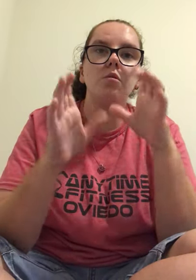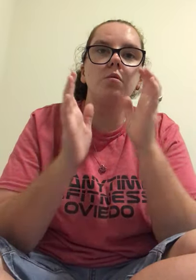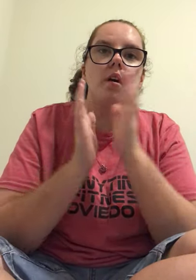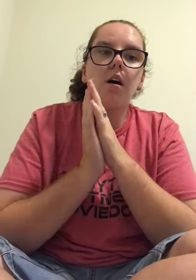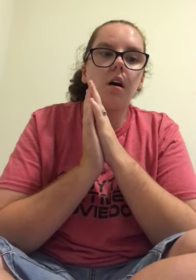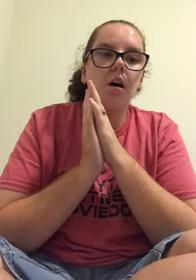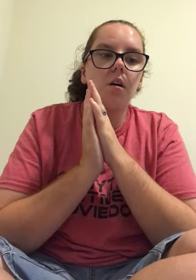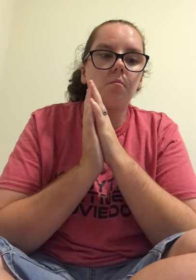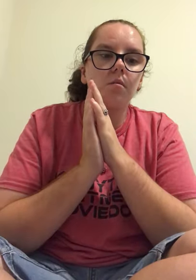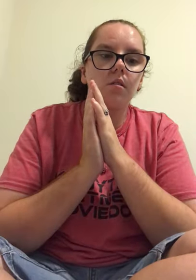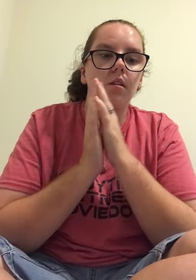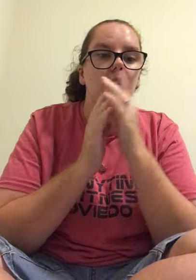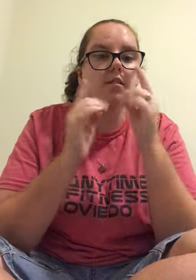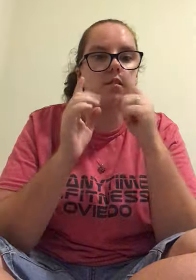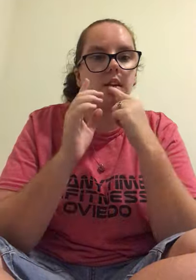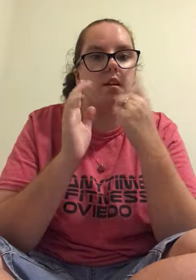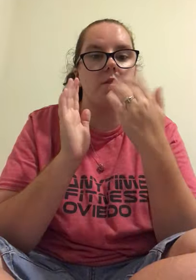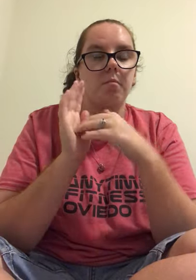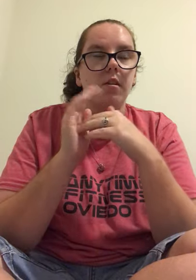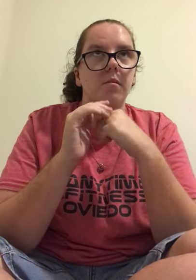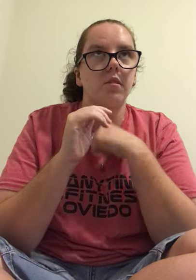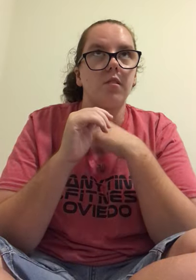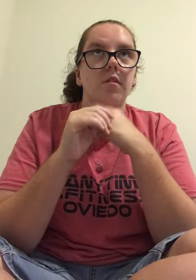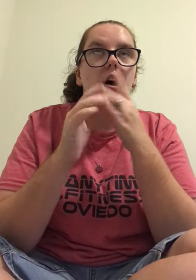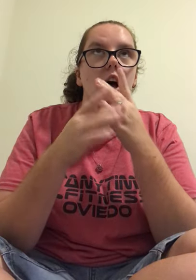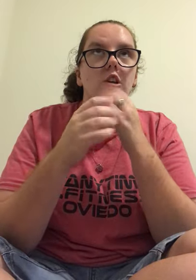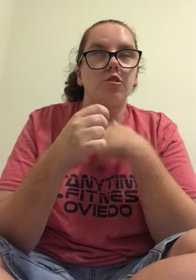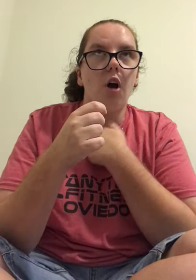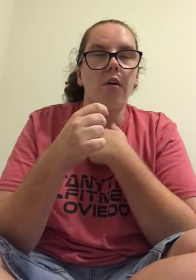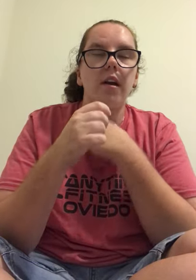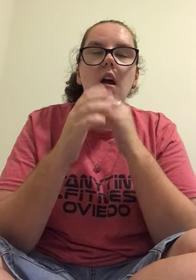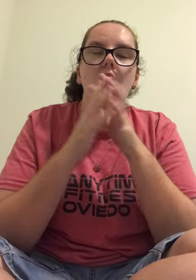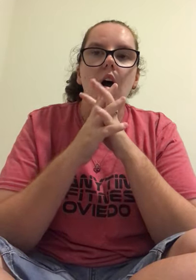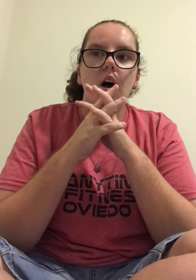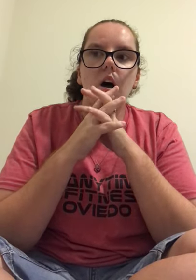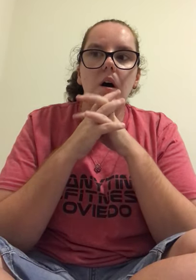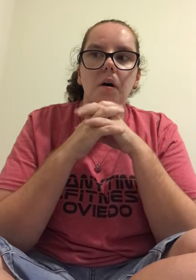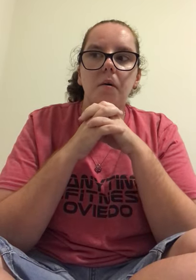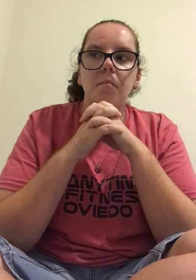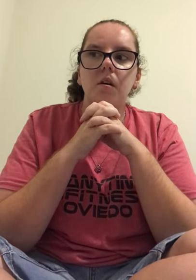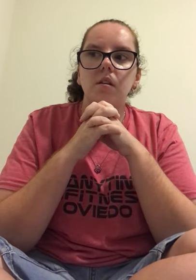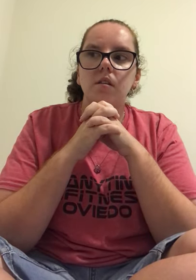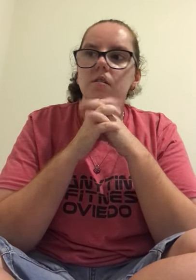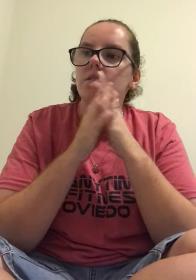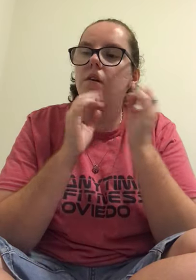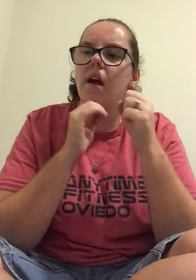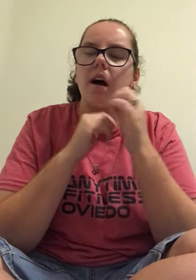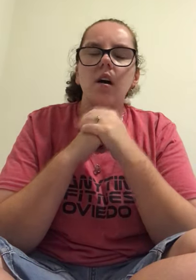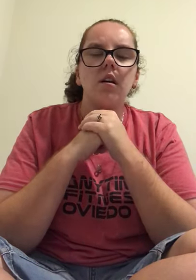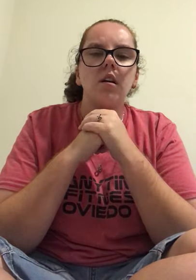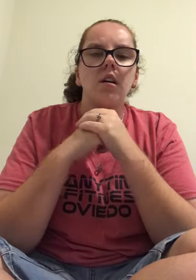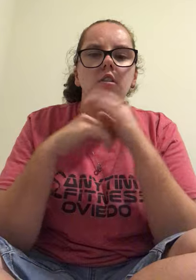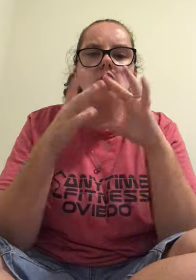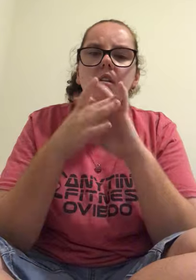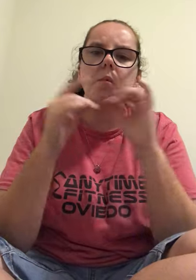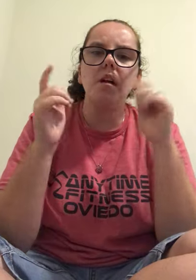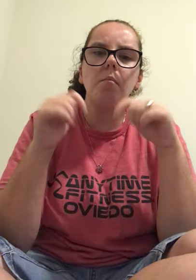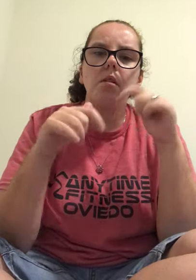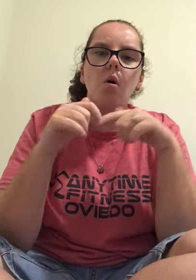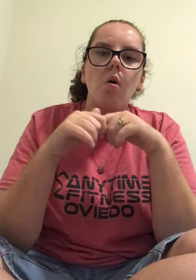um as I said I'll repeat myself sorry um so yeah just comment down below